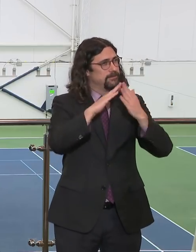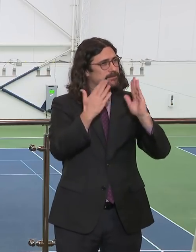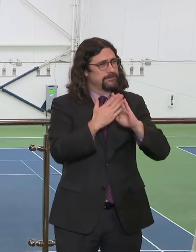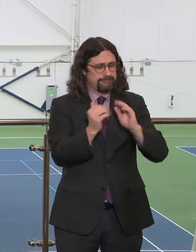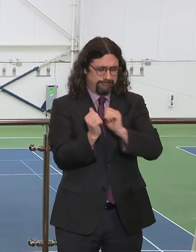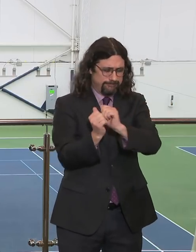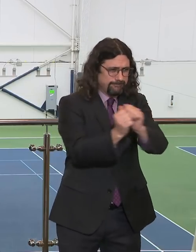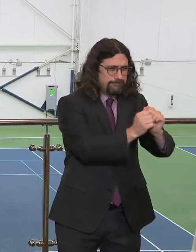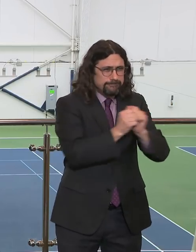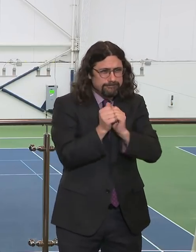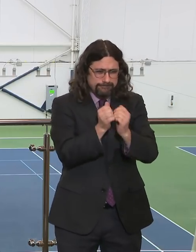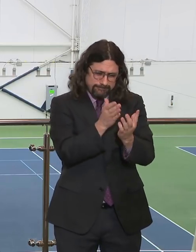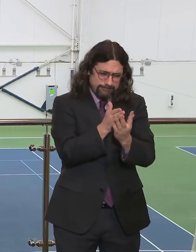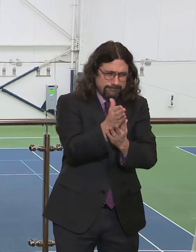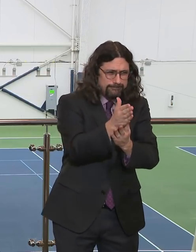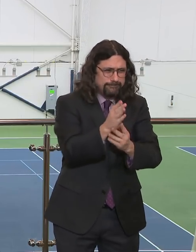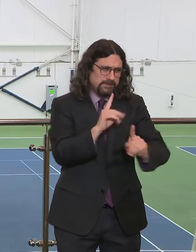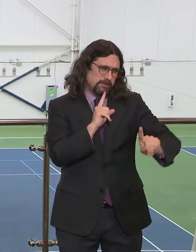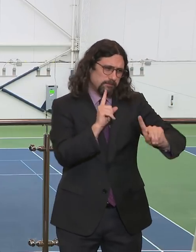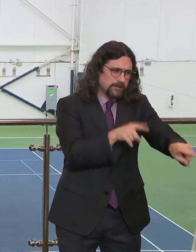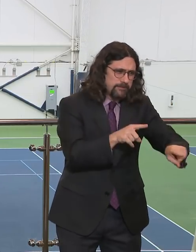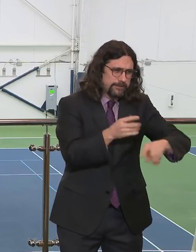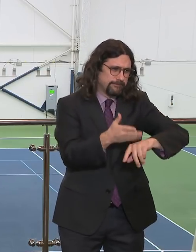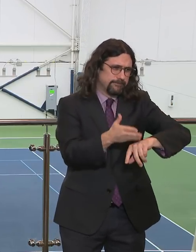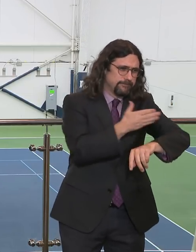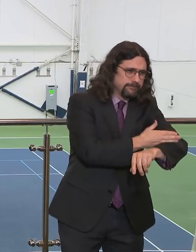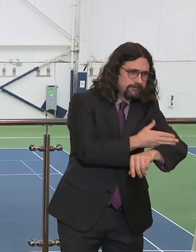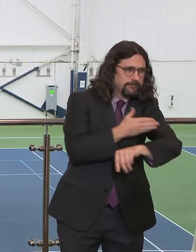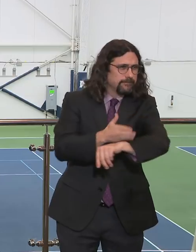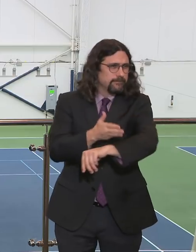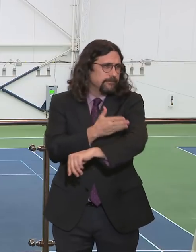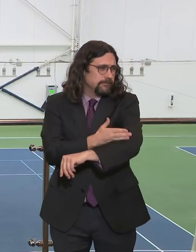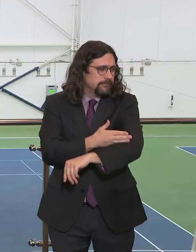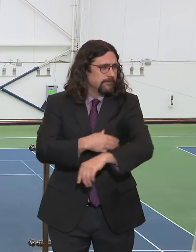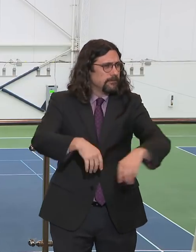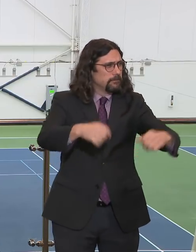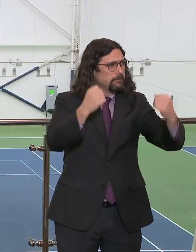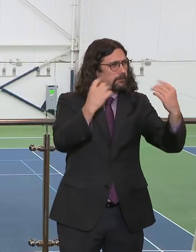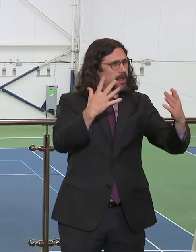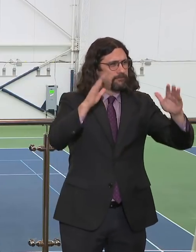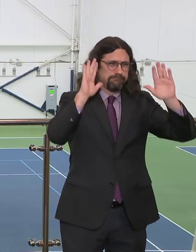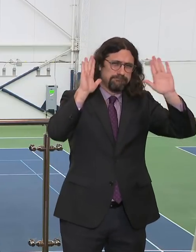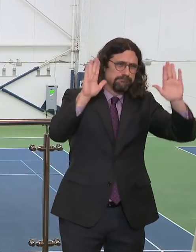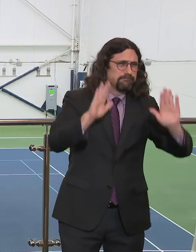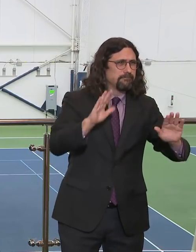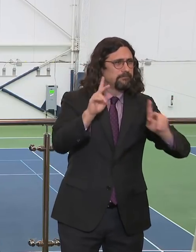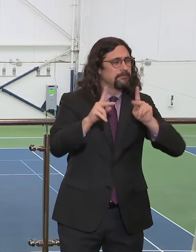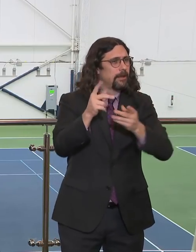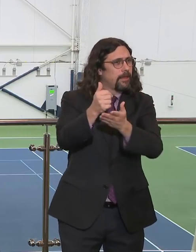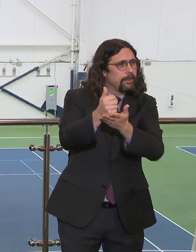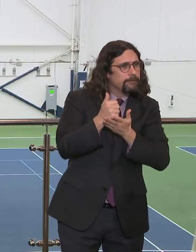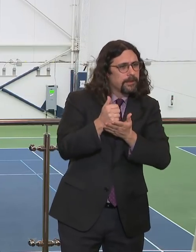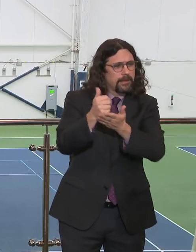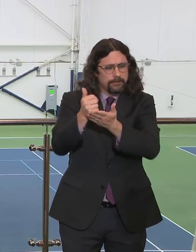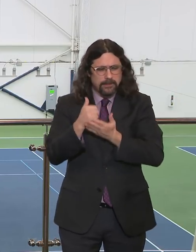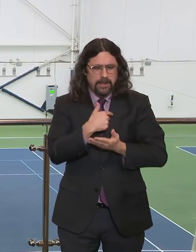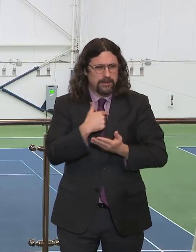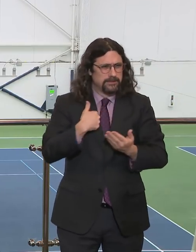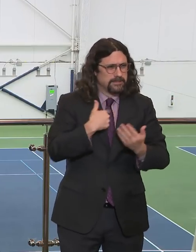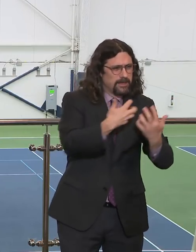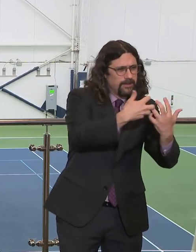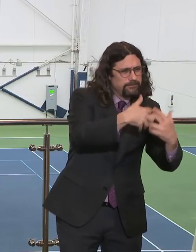for what lies ahead, getting ready the hospital facilities we need to protect lives of New Yorkers.